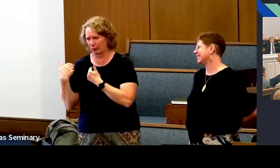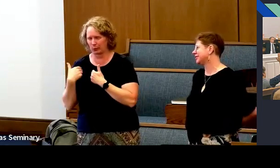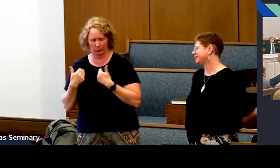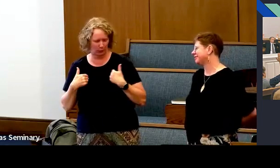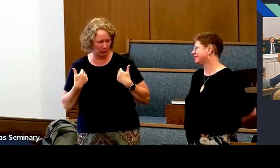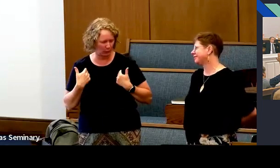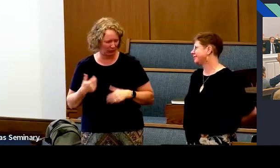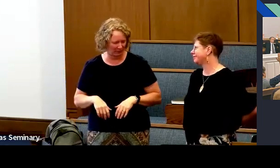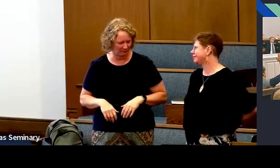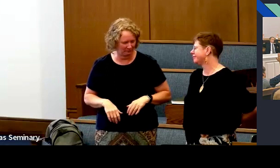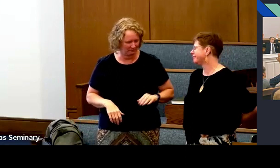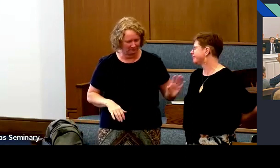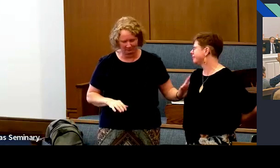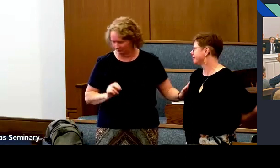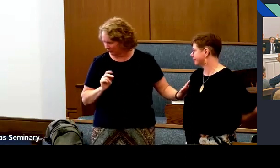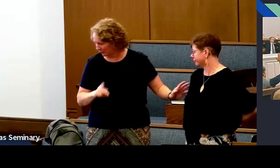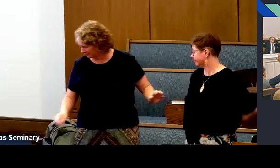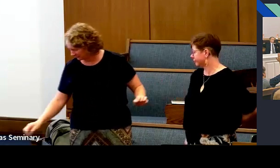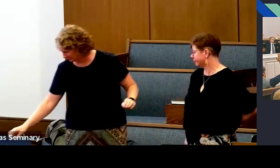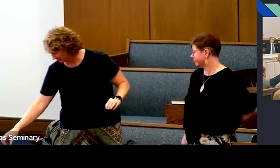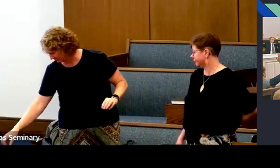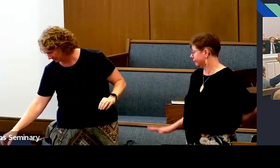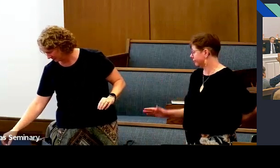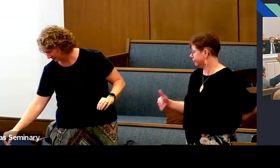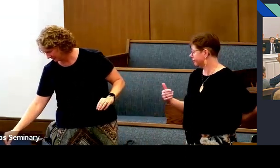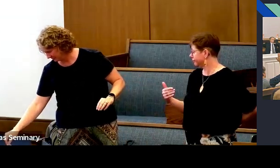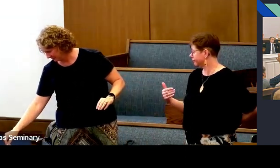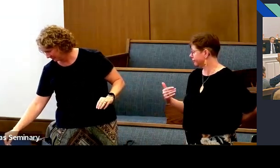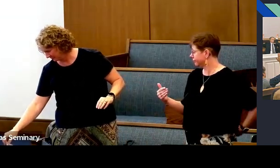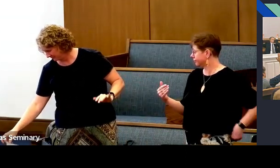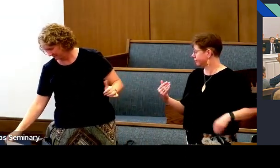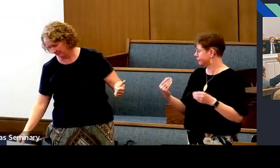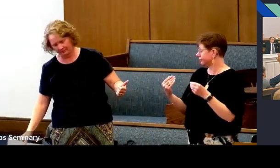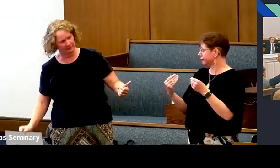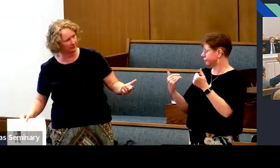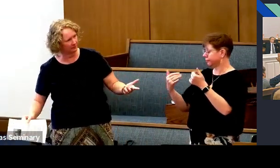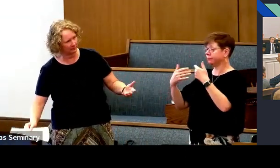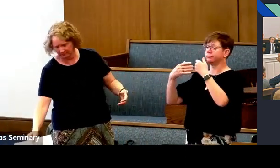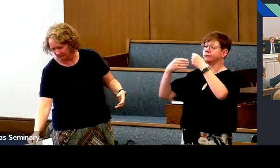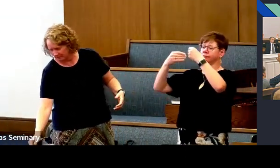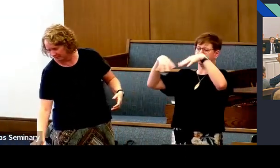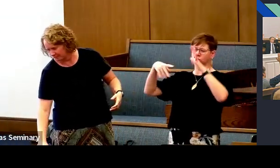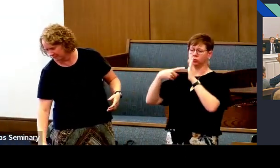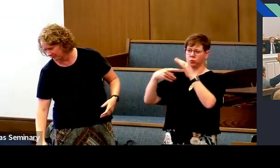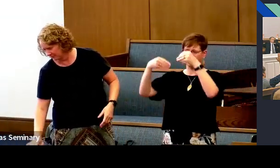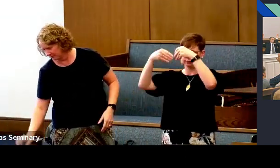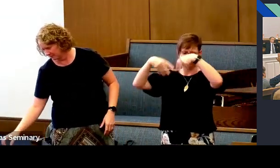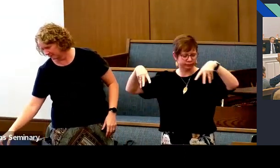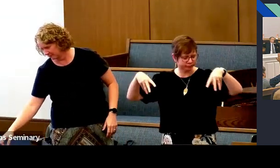and so they have authority for that group and to work with that group.